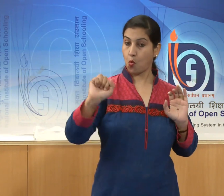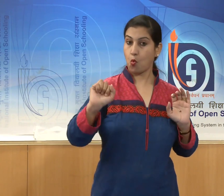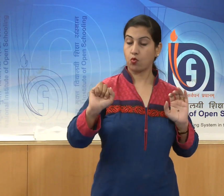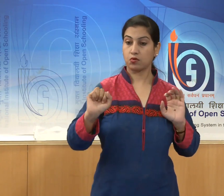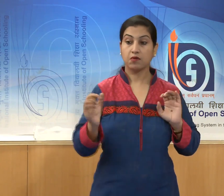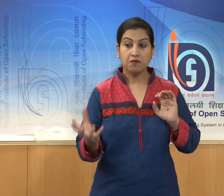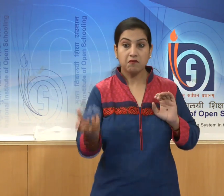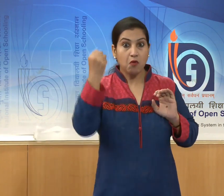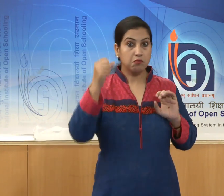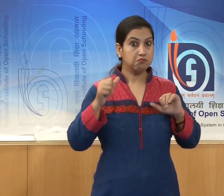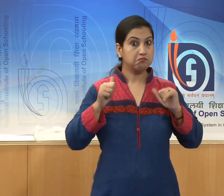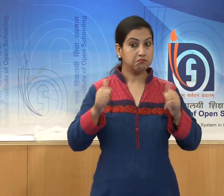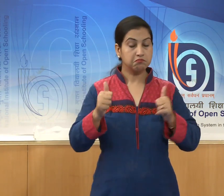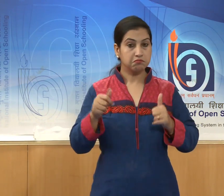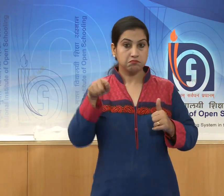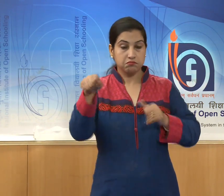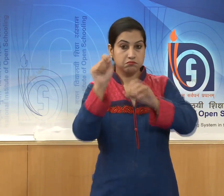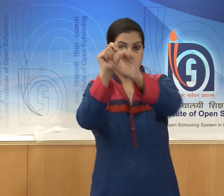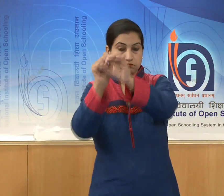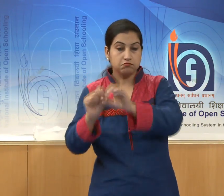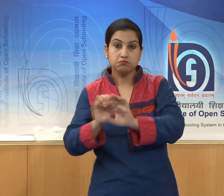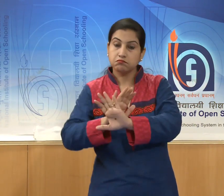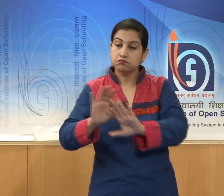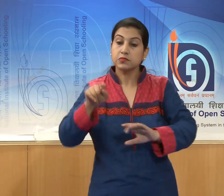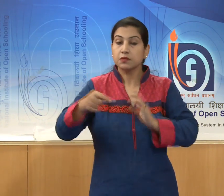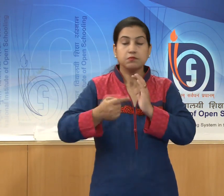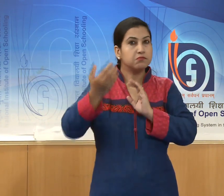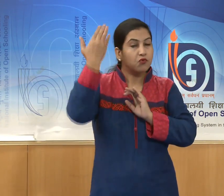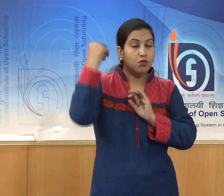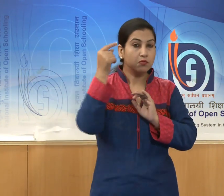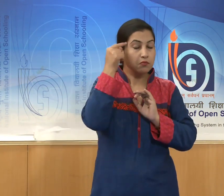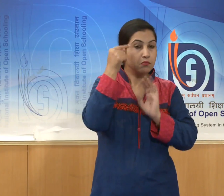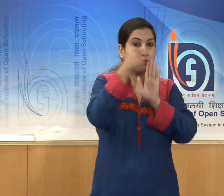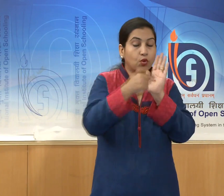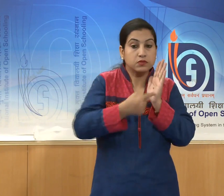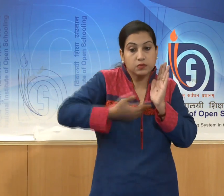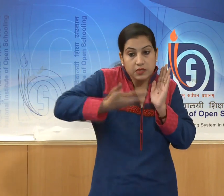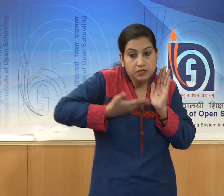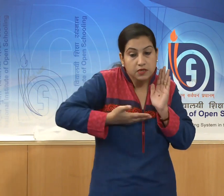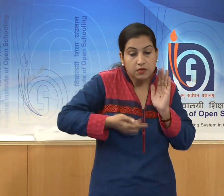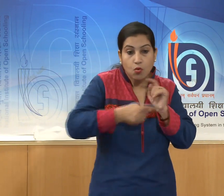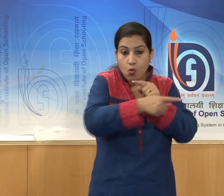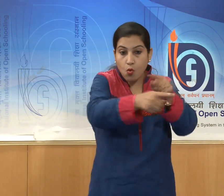and teachings of Lord Buddha